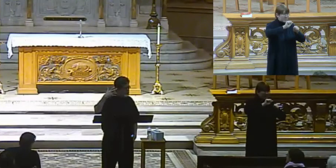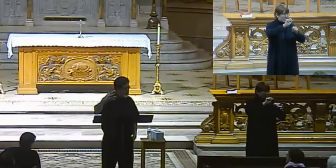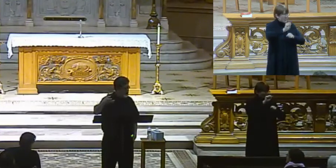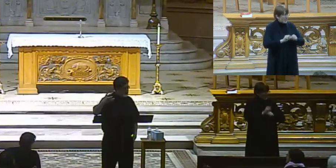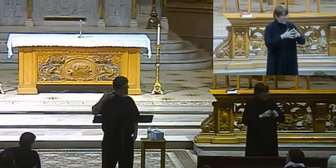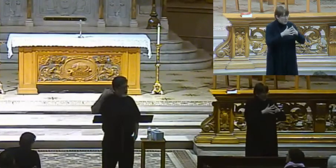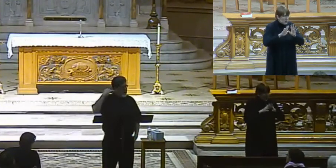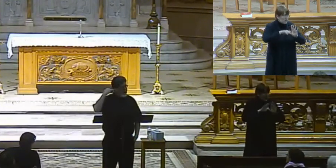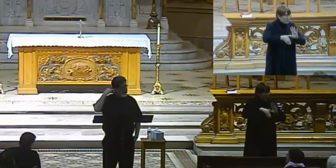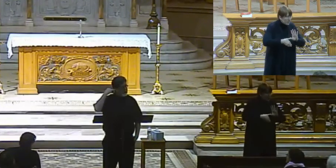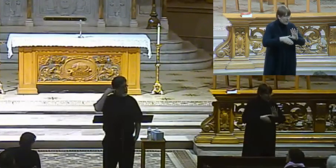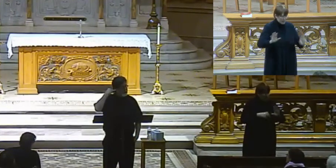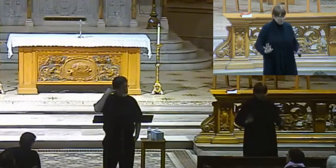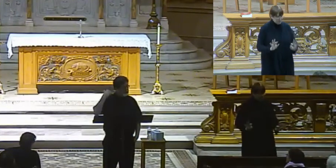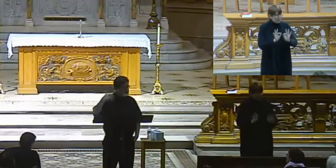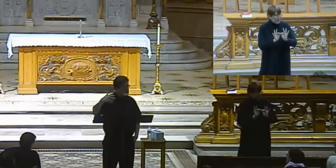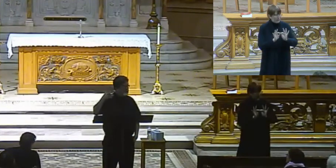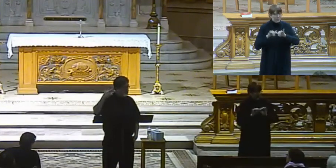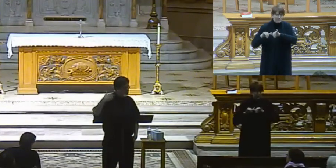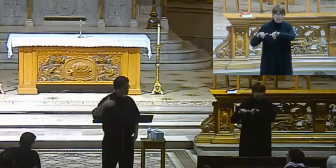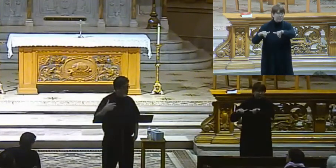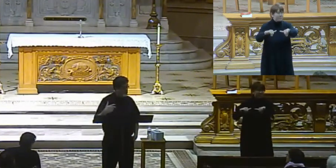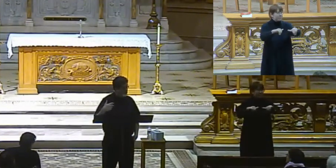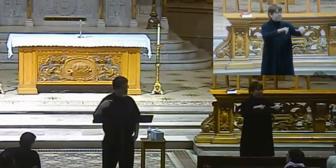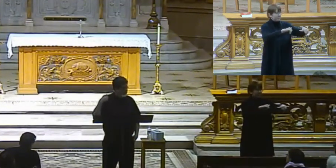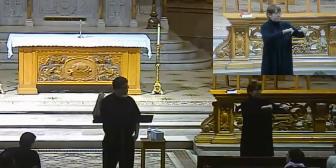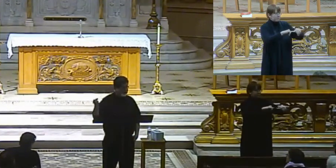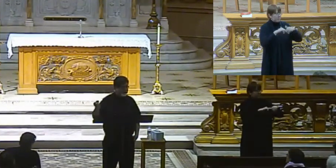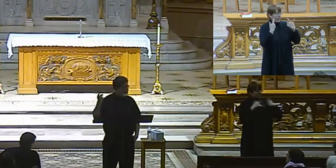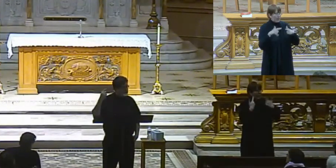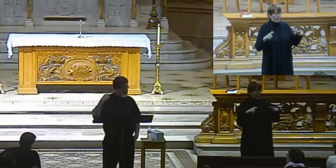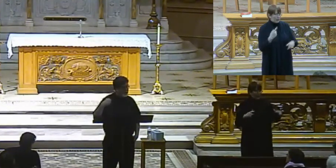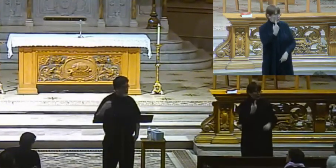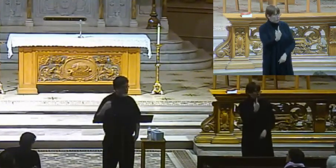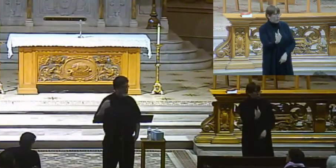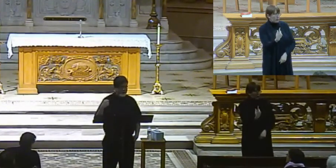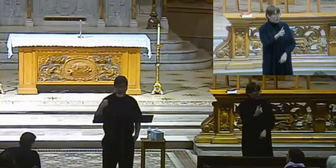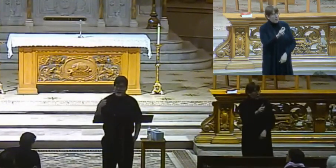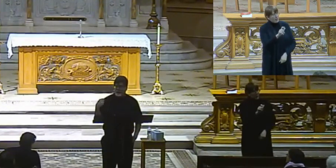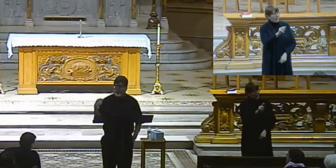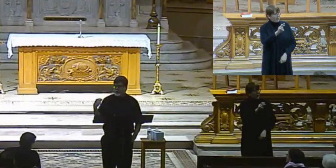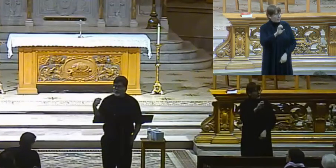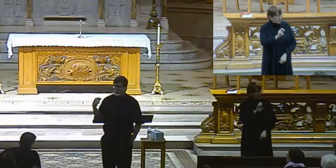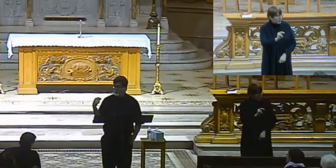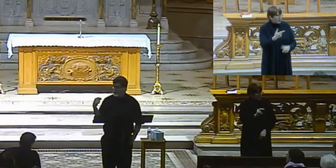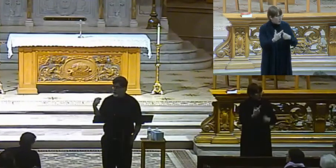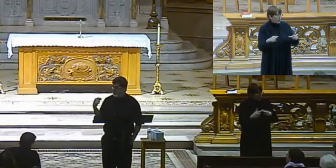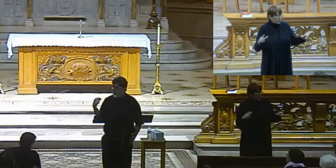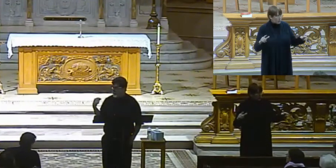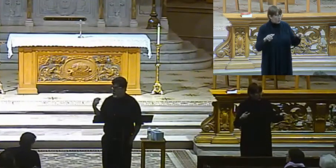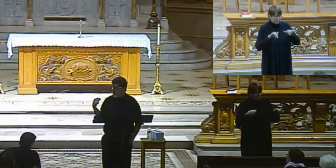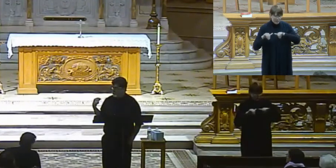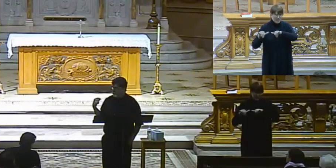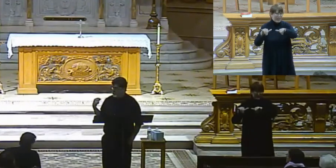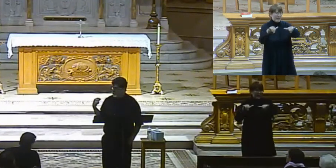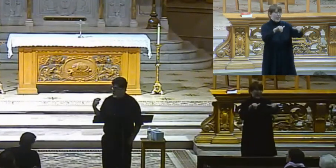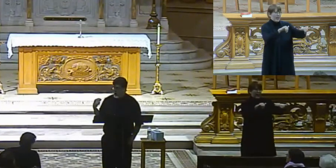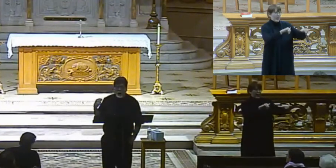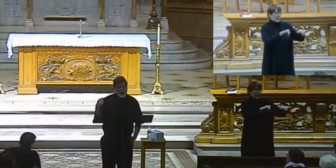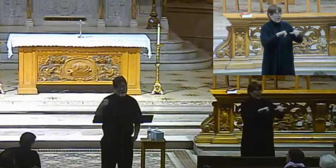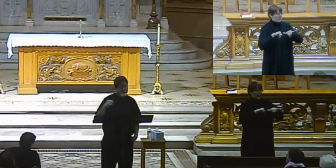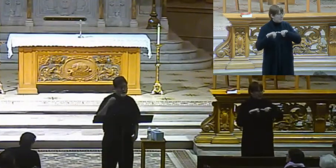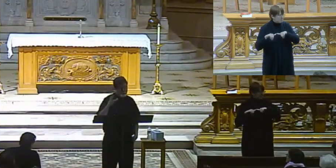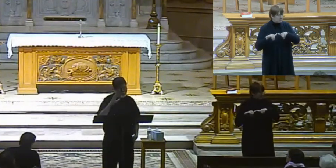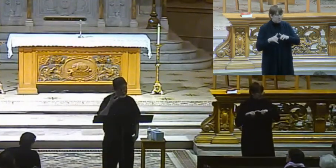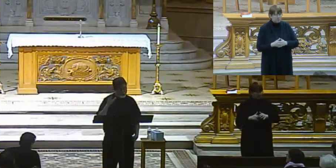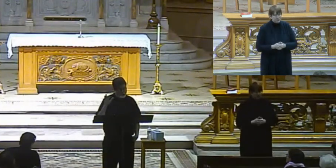and go to Mass, and the Mass that you would be hearing would be exactly the same as the Mass that you would be hearing by call, all right?